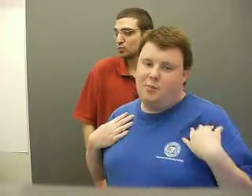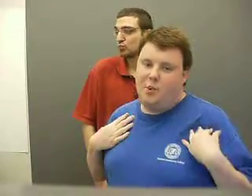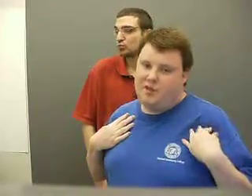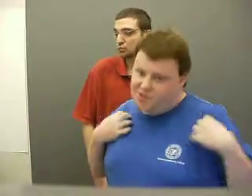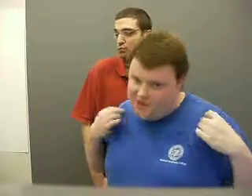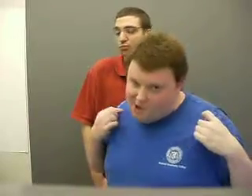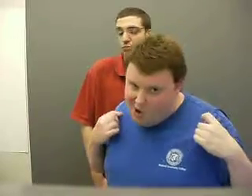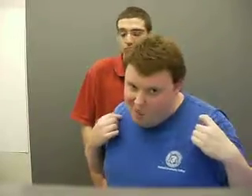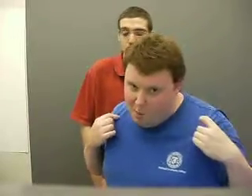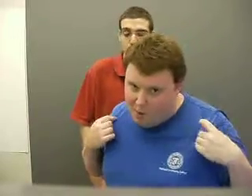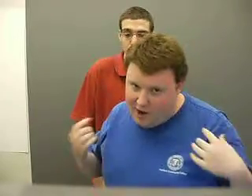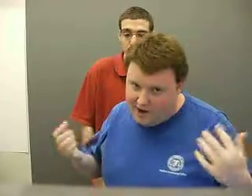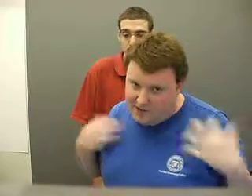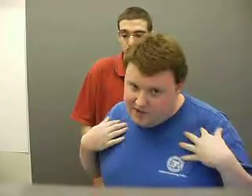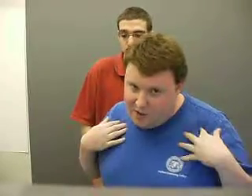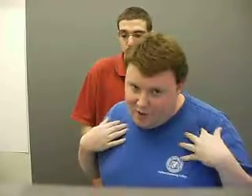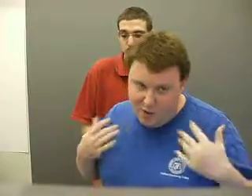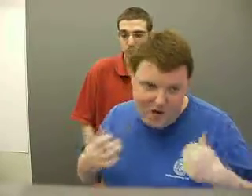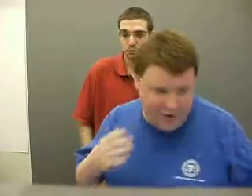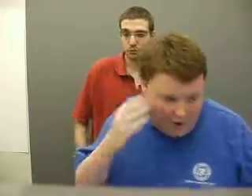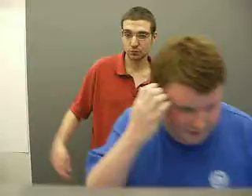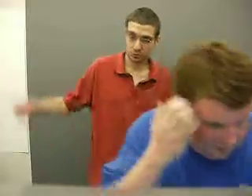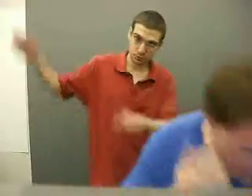the CEO of Homeboy Records, Komo, go kick it off. Here we go.